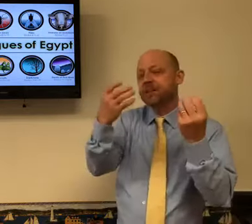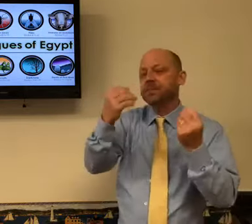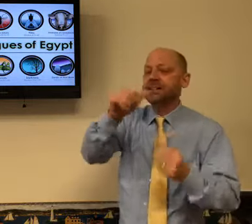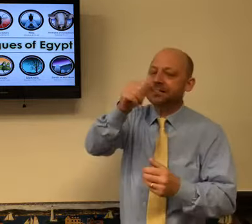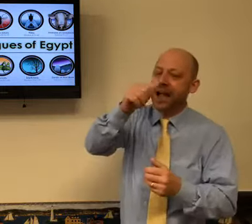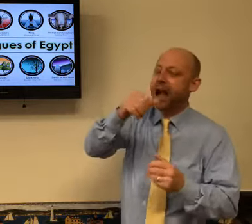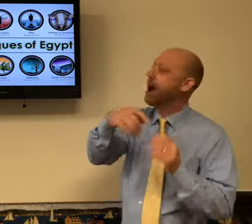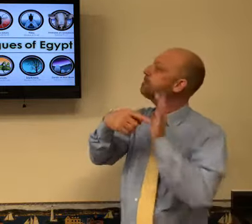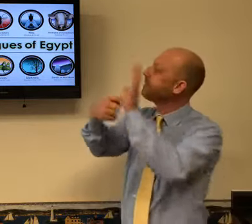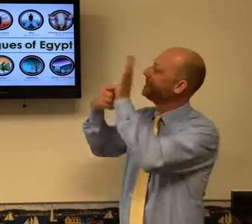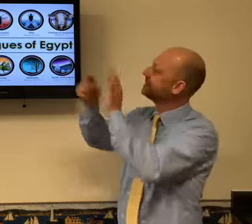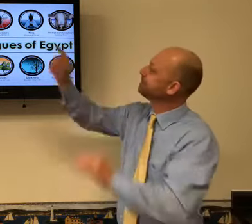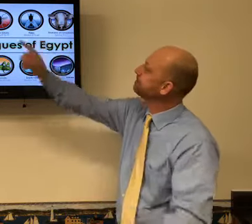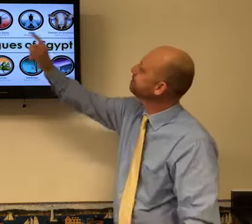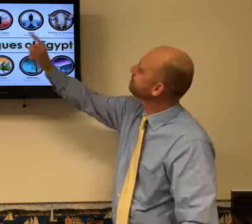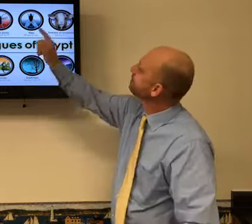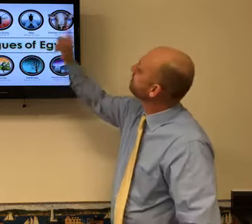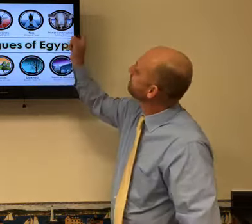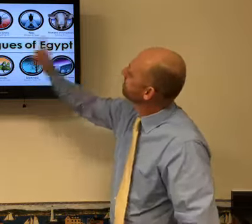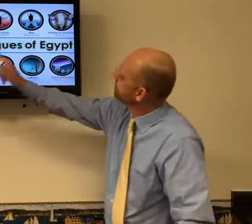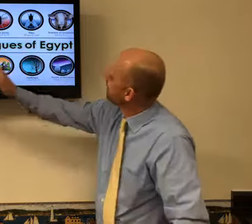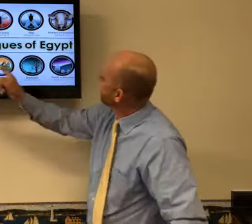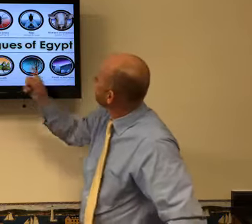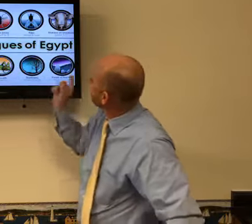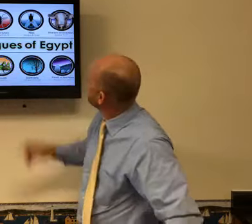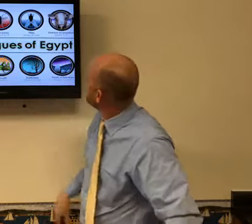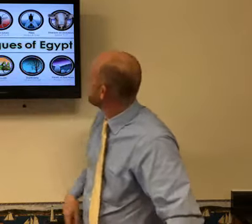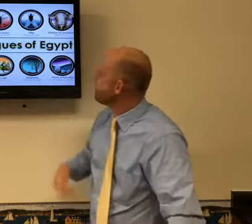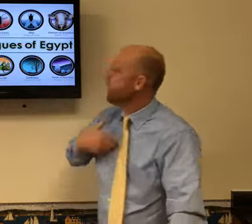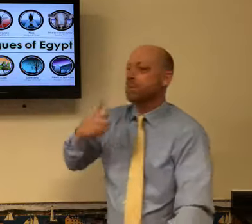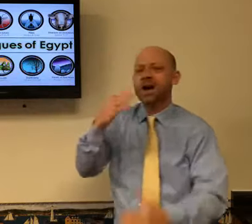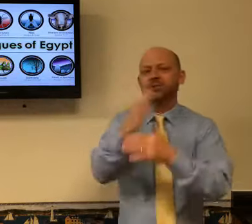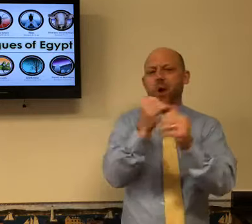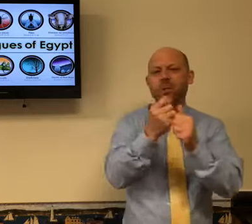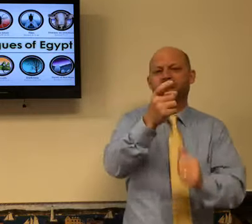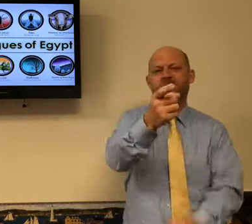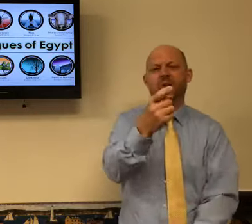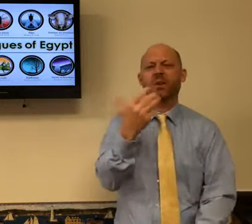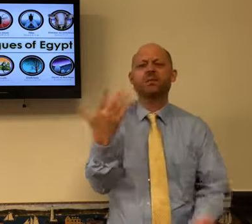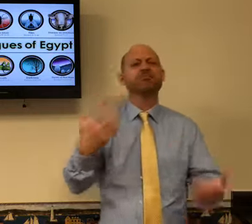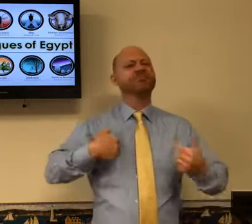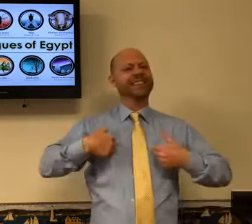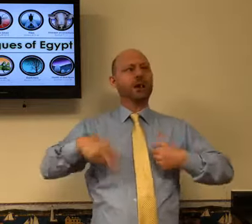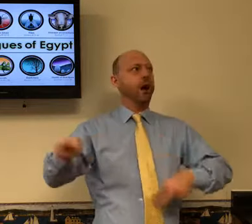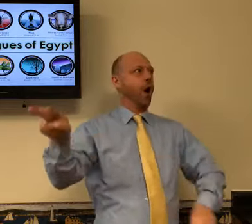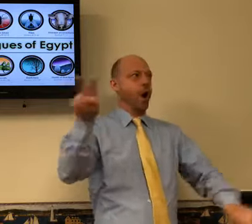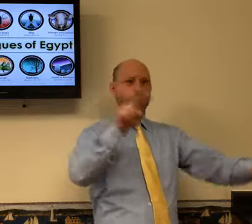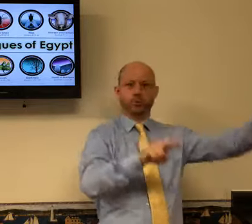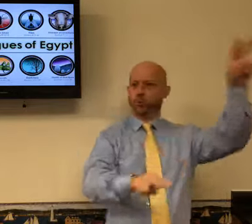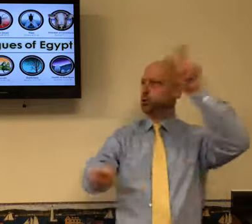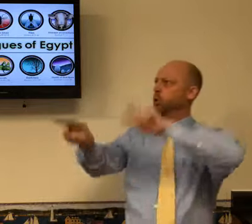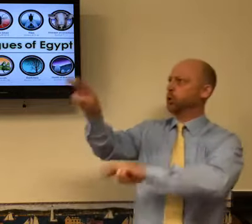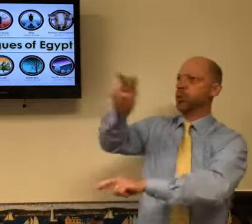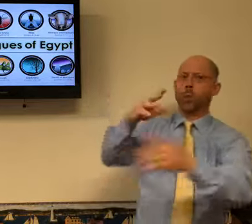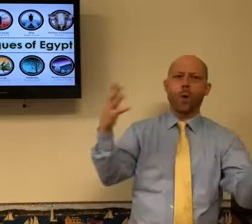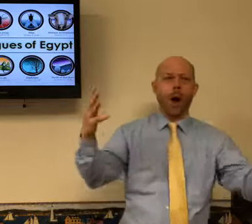Now, there's 10 plagues. So we're going to kind of go through each one of them just real quick. I want to share with you as I'm looking